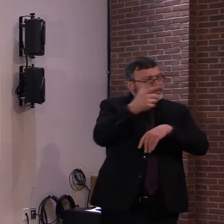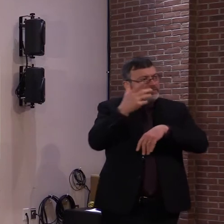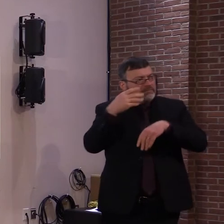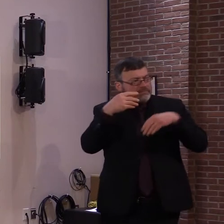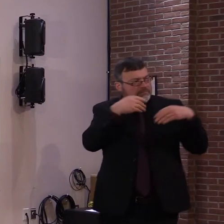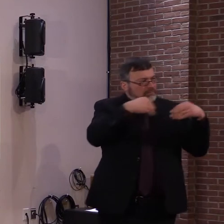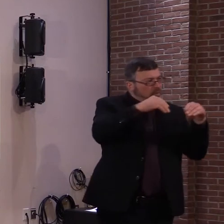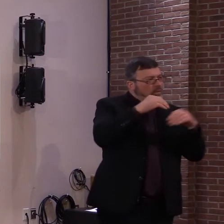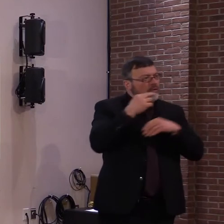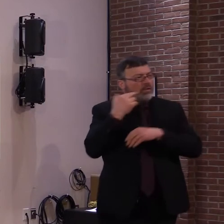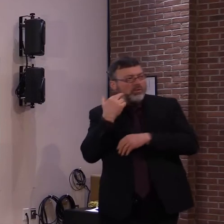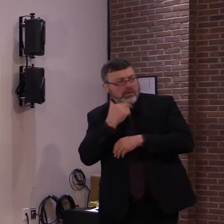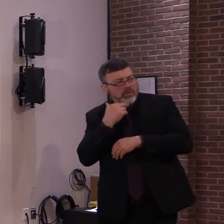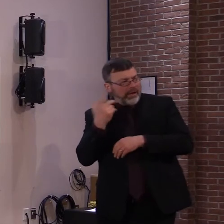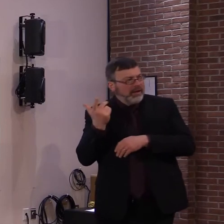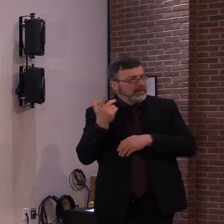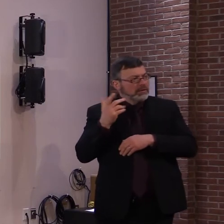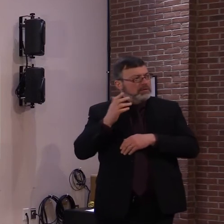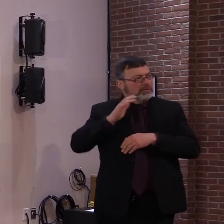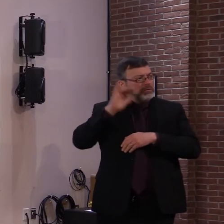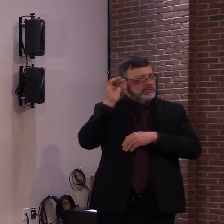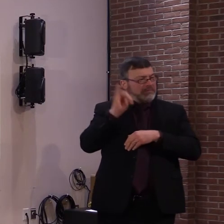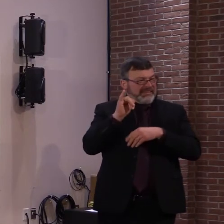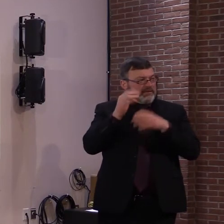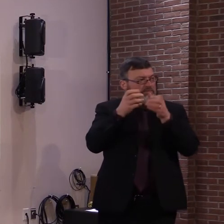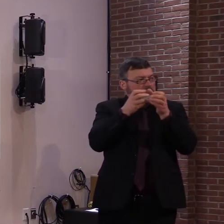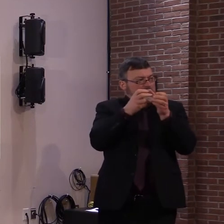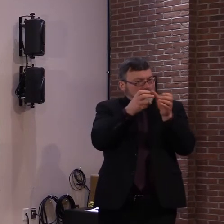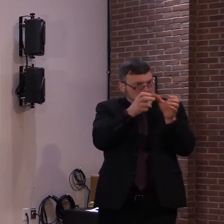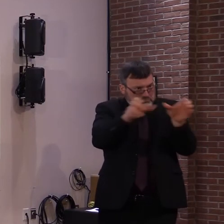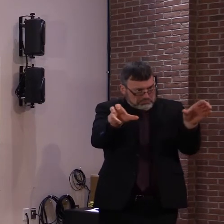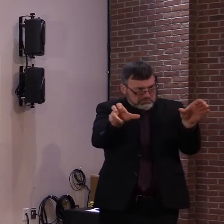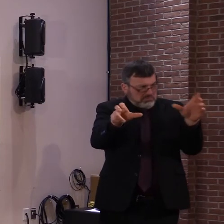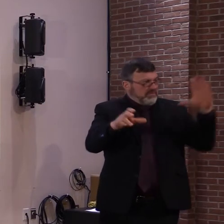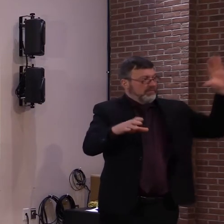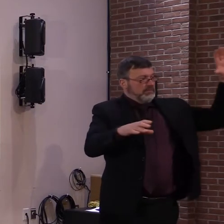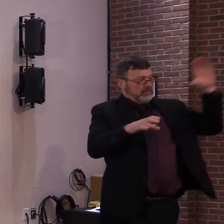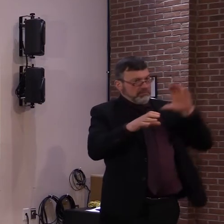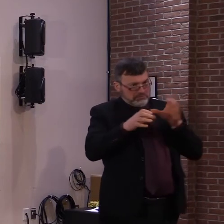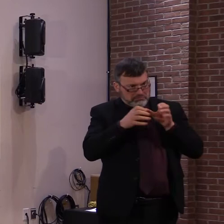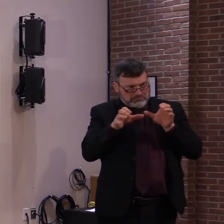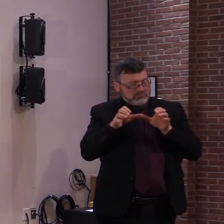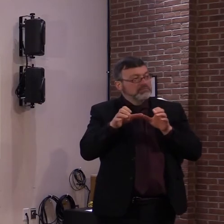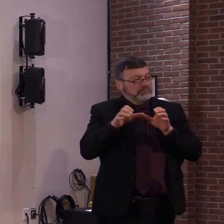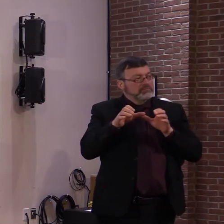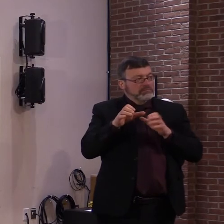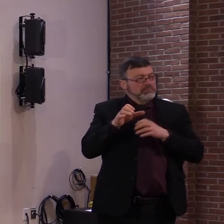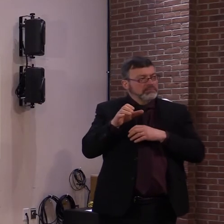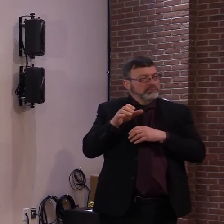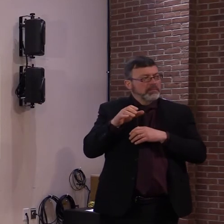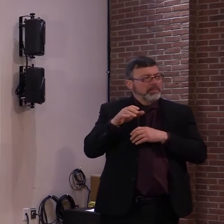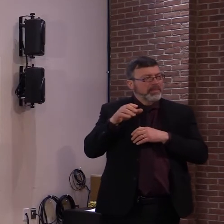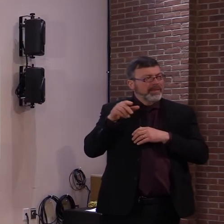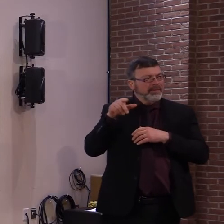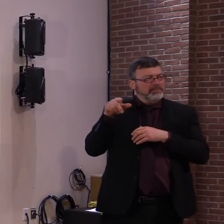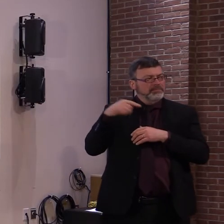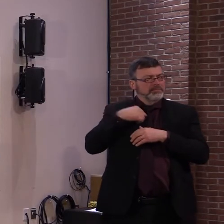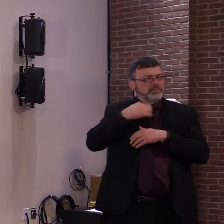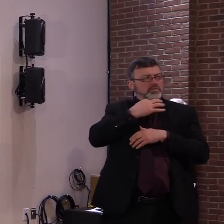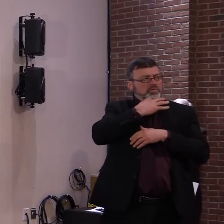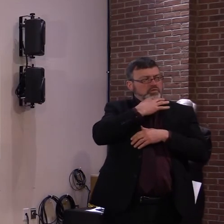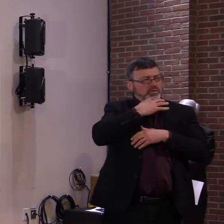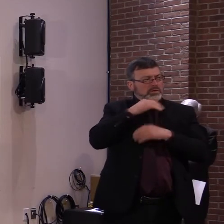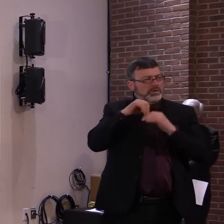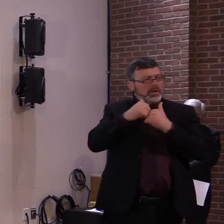Congress, uh, in, uh, uh, In terms of what your information might do to collaborate with the legislature to get